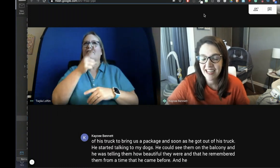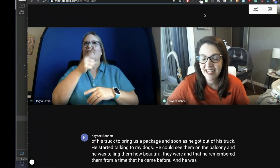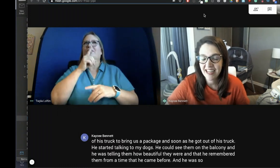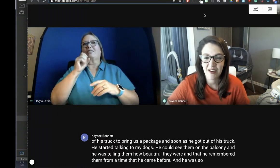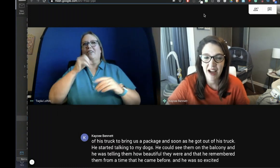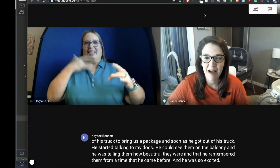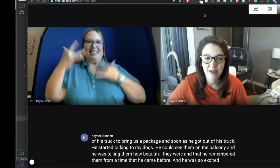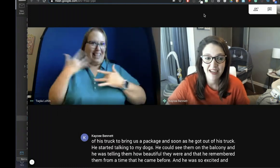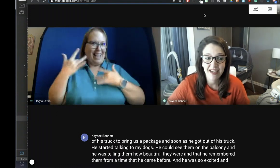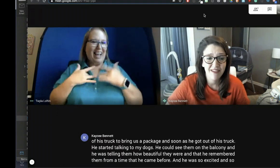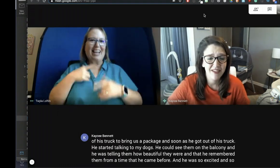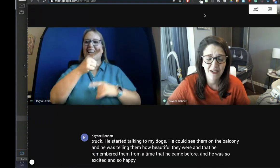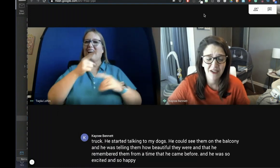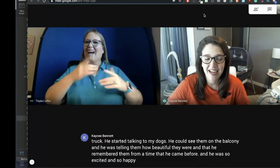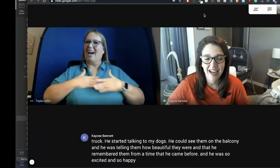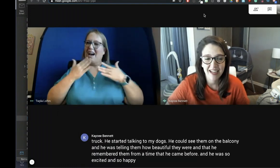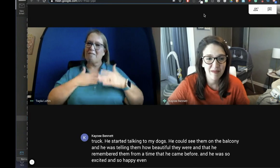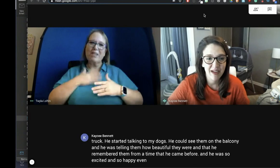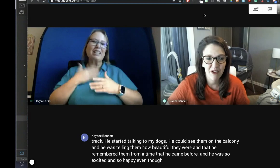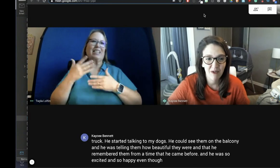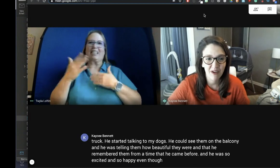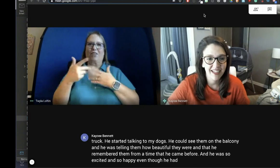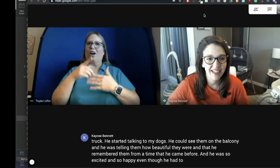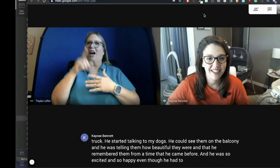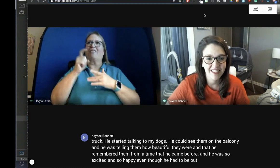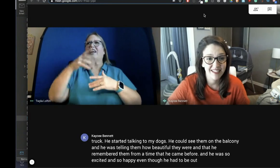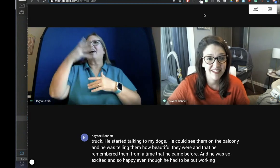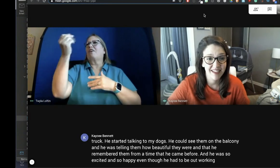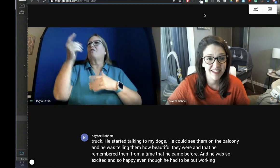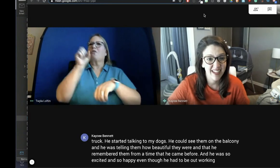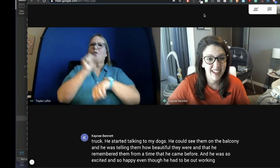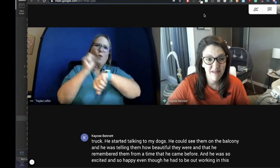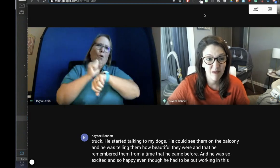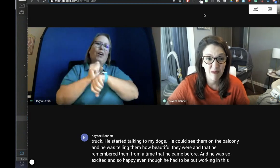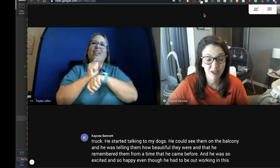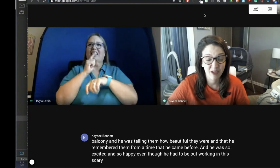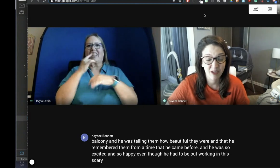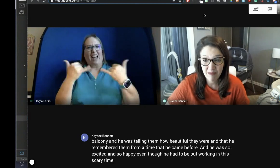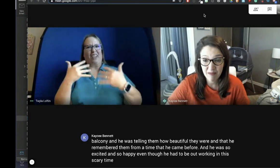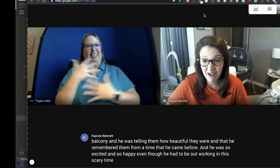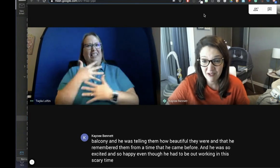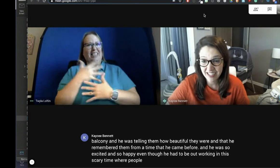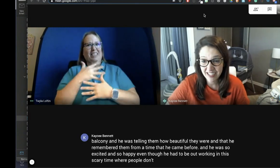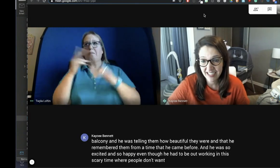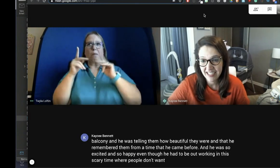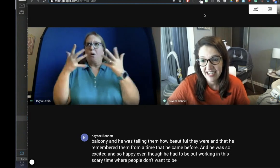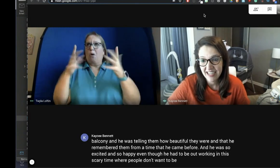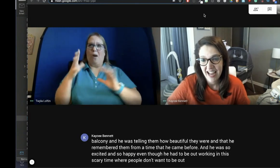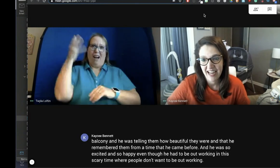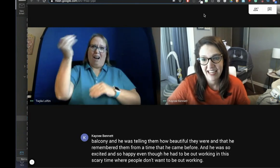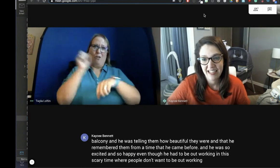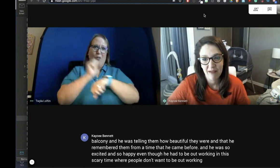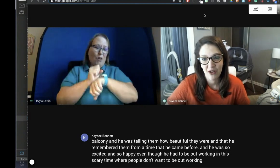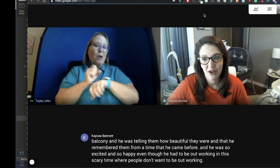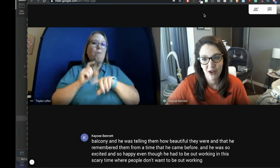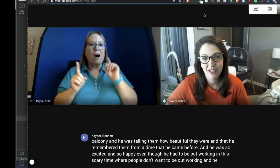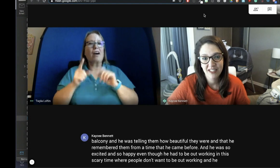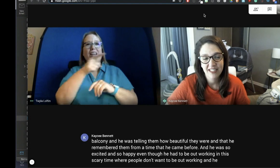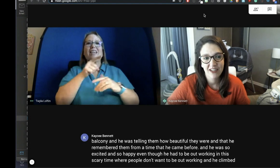and so happy, even though he had to be out working in this scary time where people don't want to be out working. And he climbed all the stairs